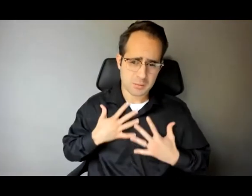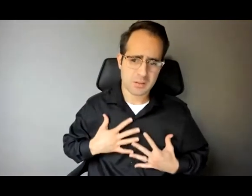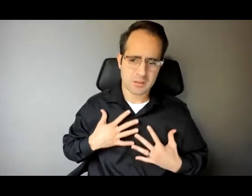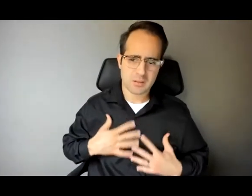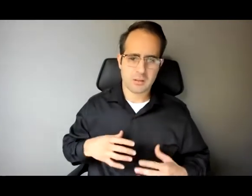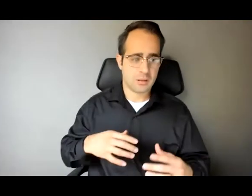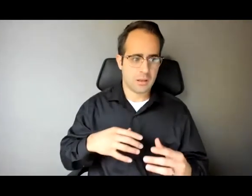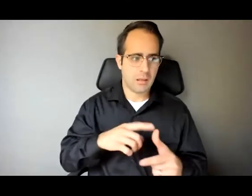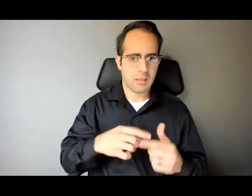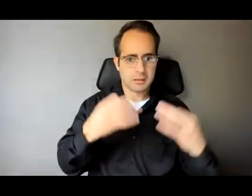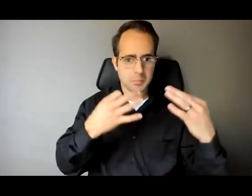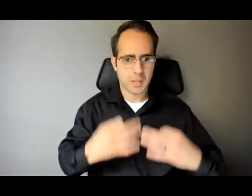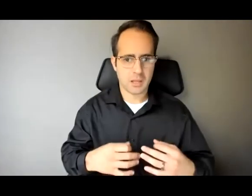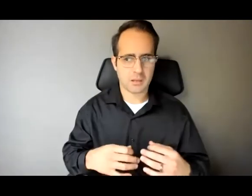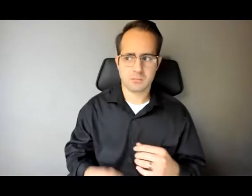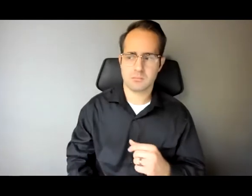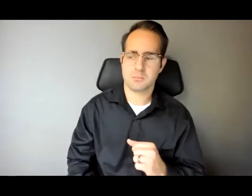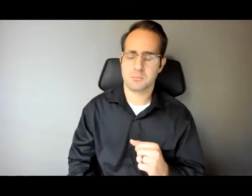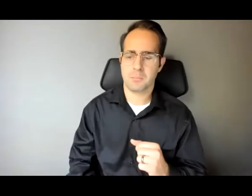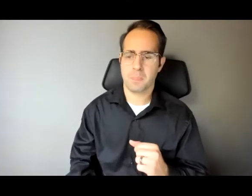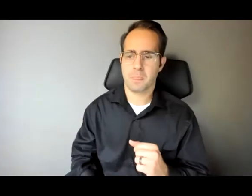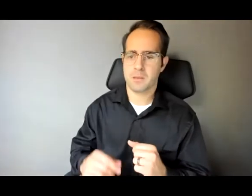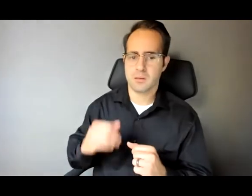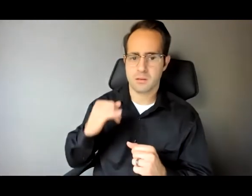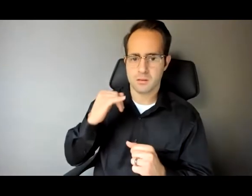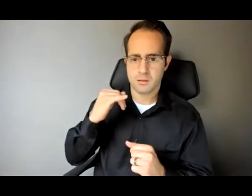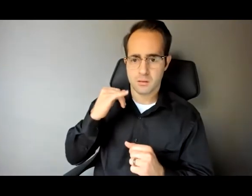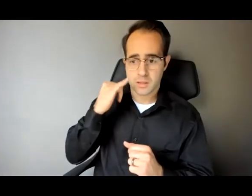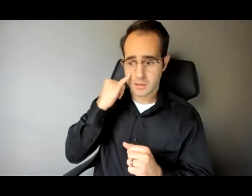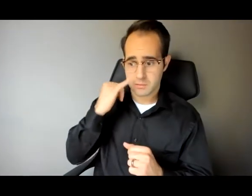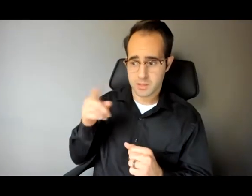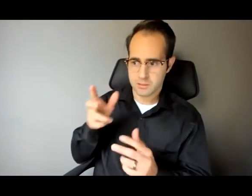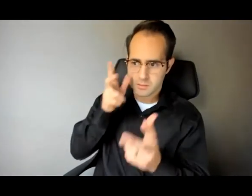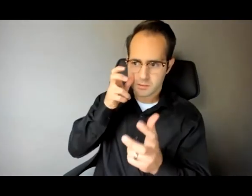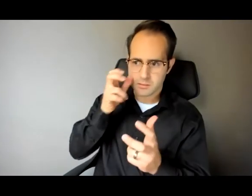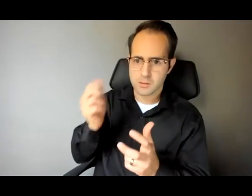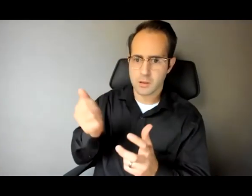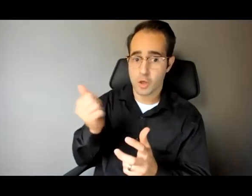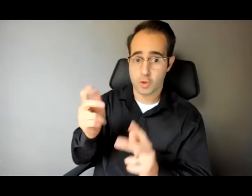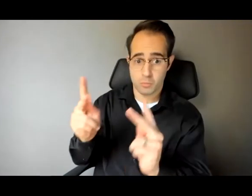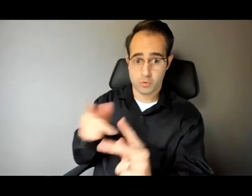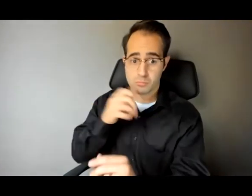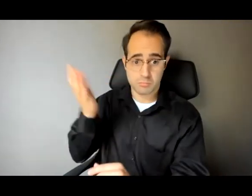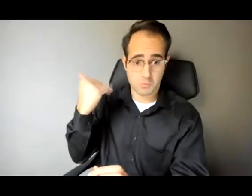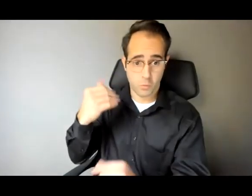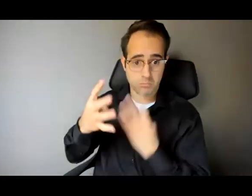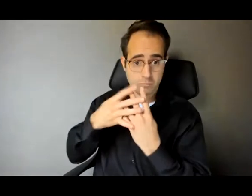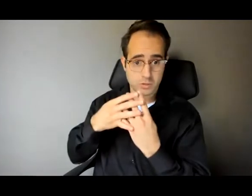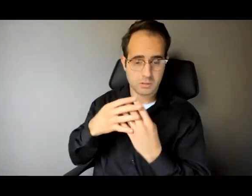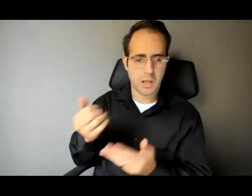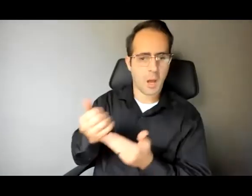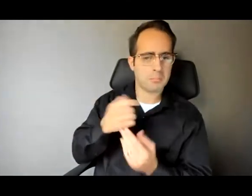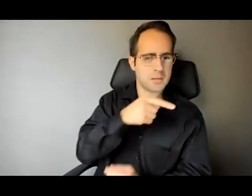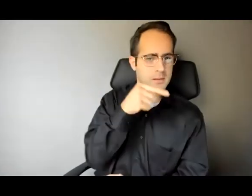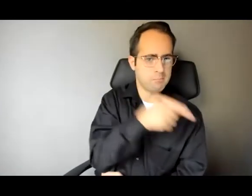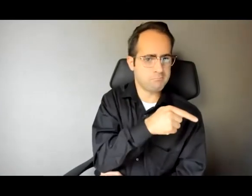boldly about his prison experience and what he's been doing since then actually gave him hope and that was super inspiring